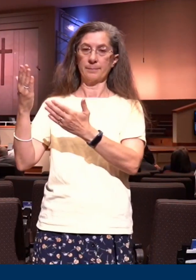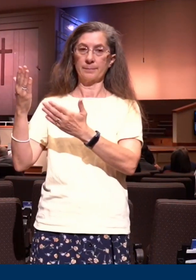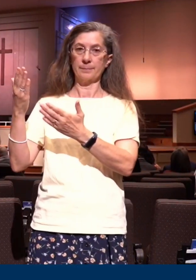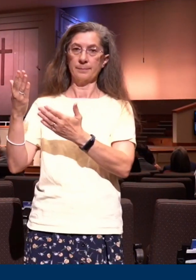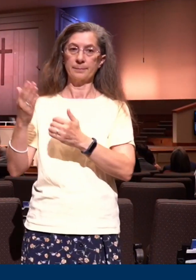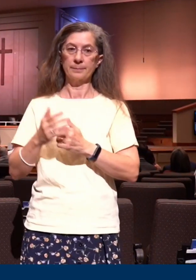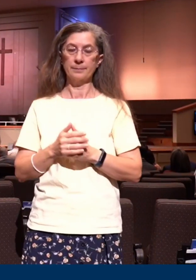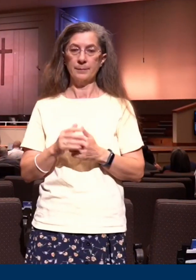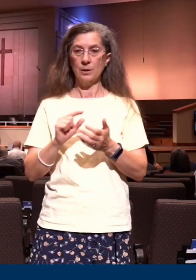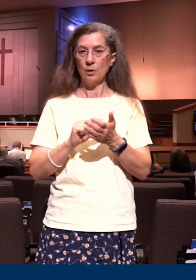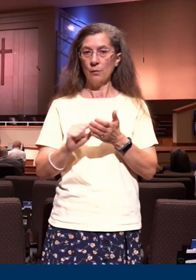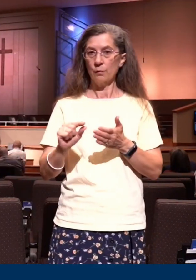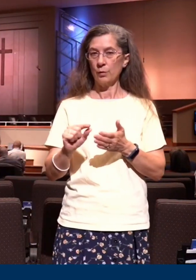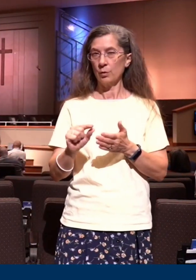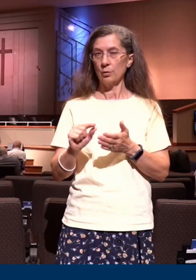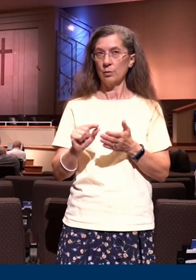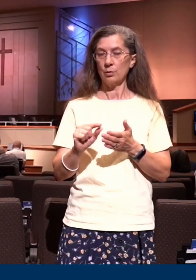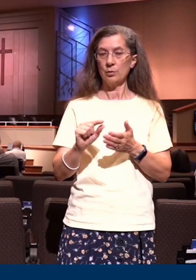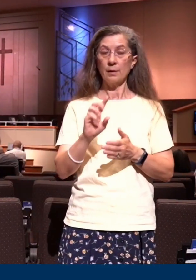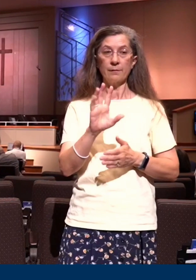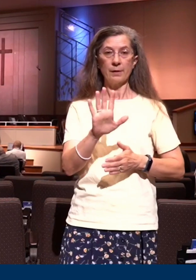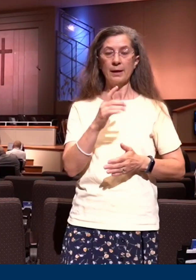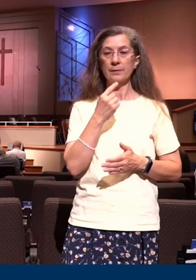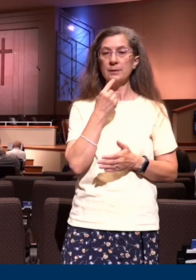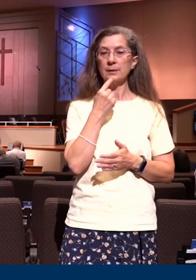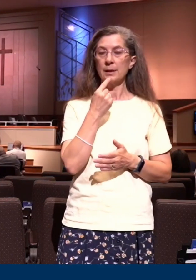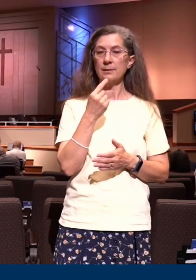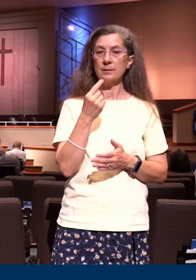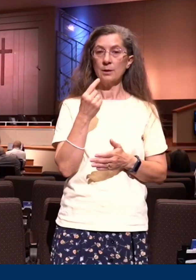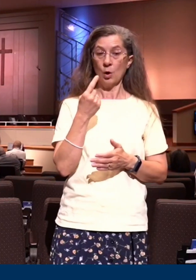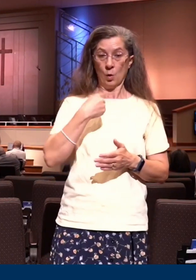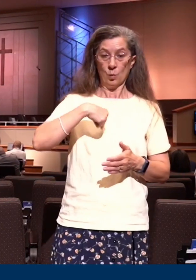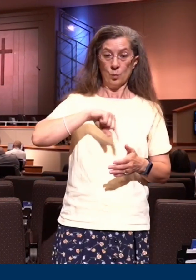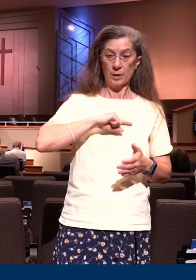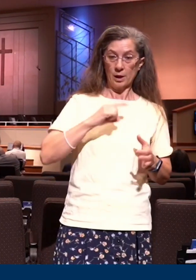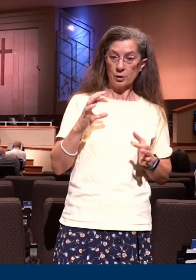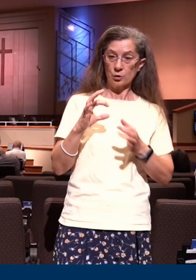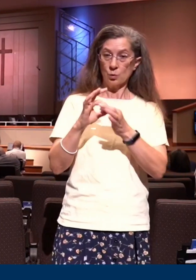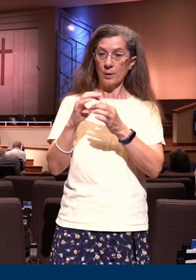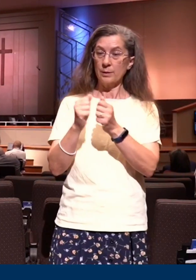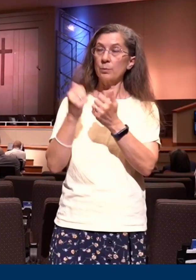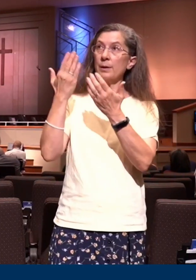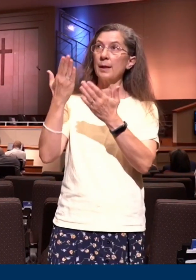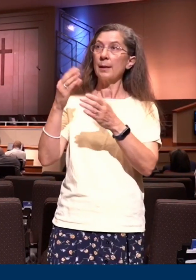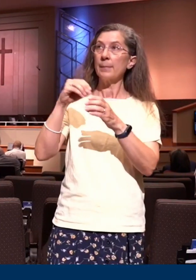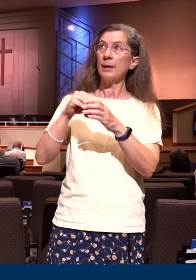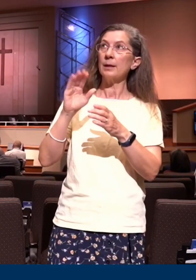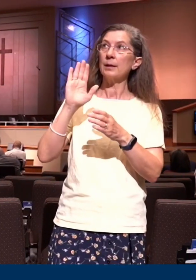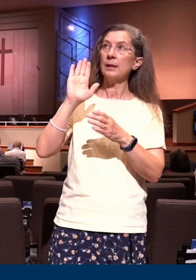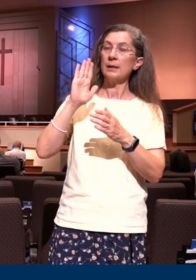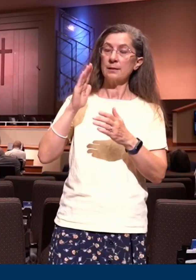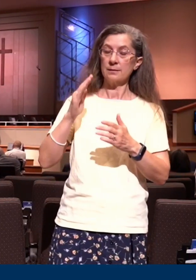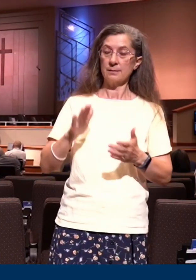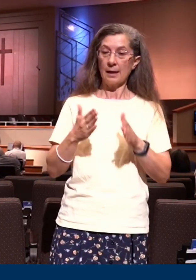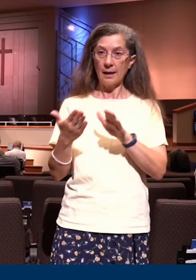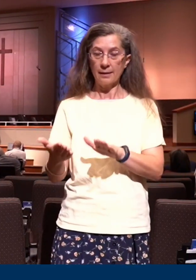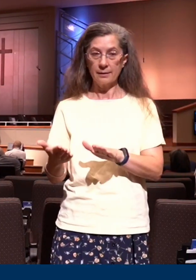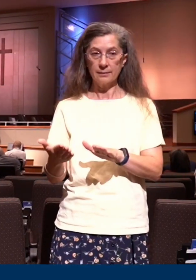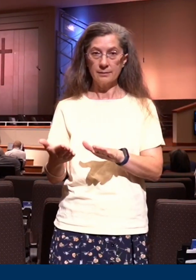this in verse number five. It says, if we have been planted together in the likeness of his death. The